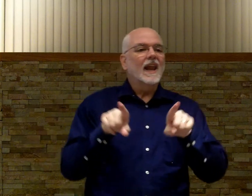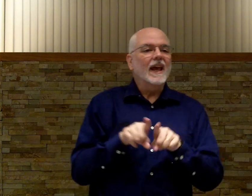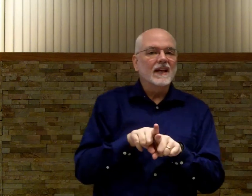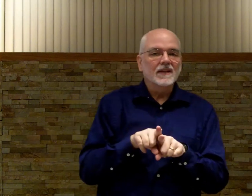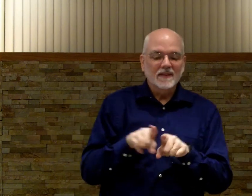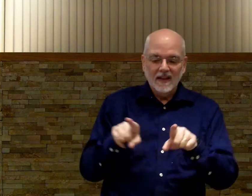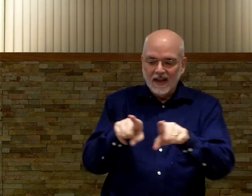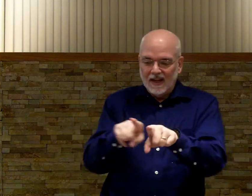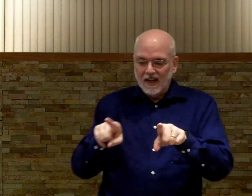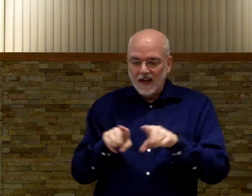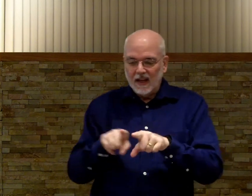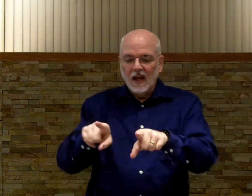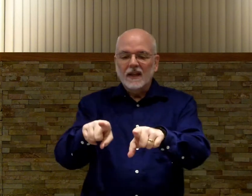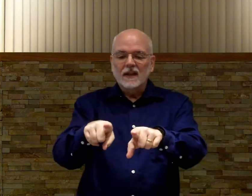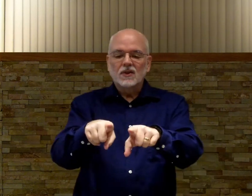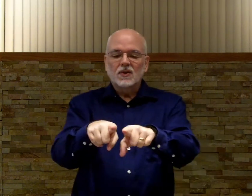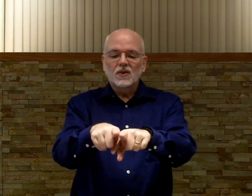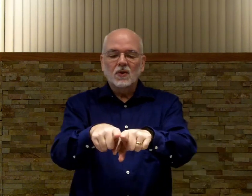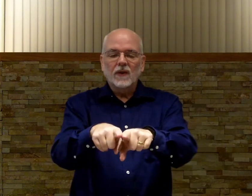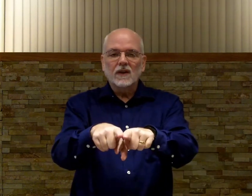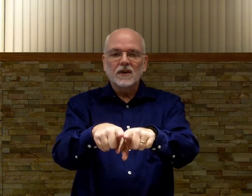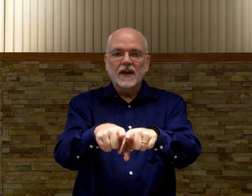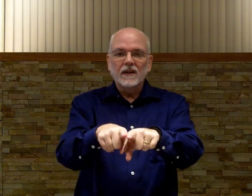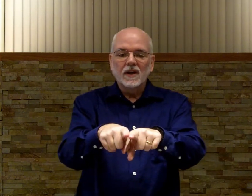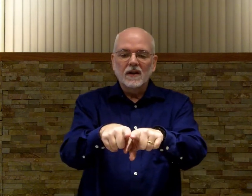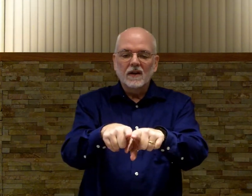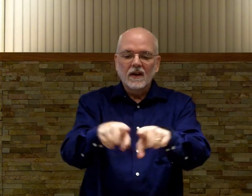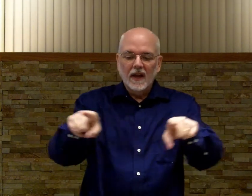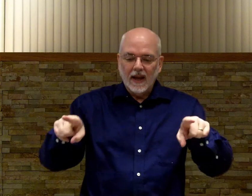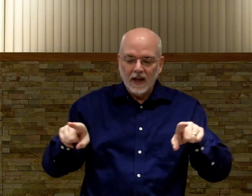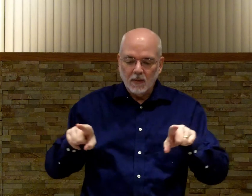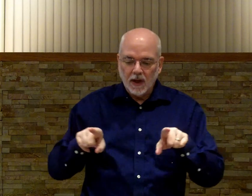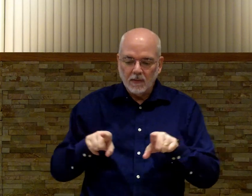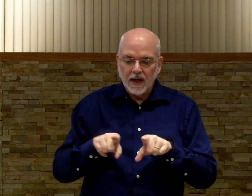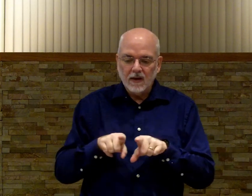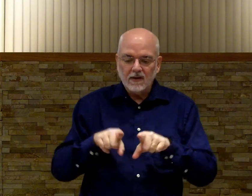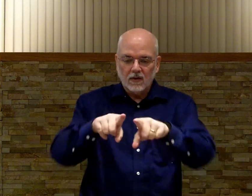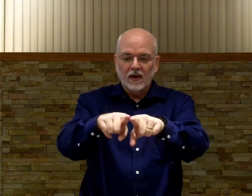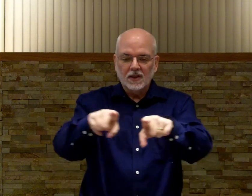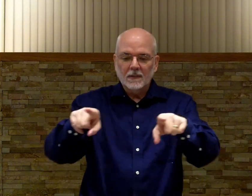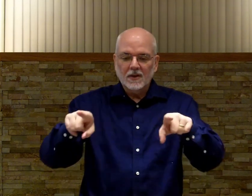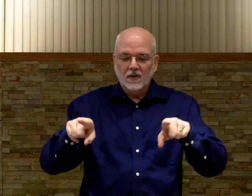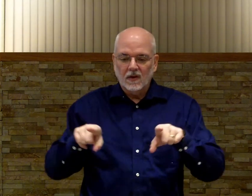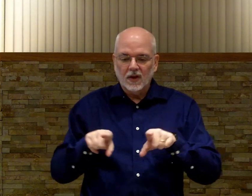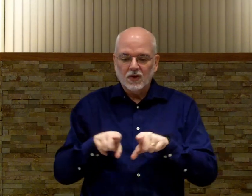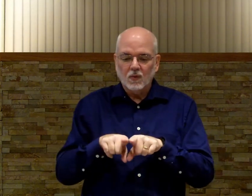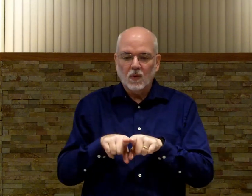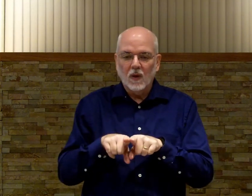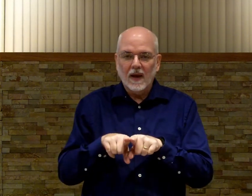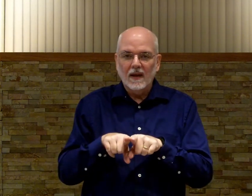Like. Like the two fingers are together here. And you bring them together for a little semicircle-ish way.